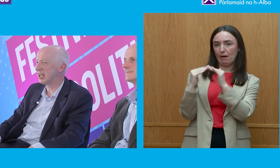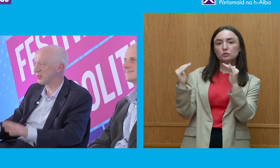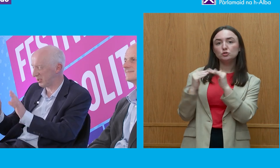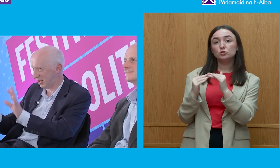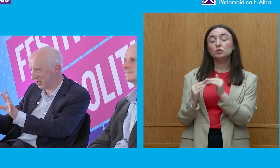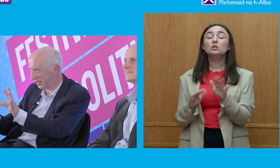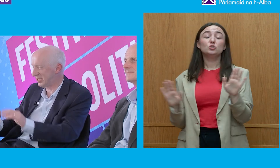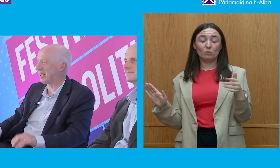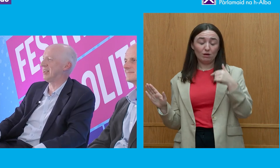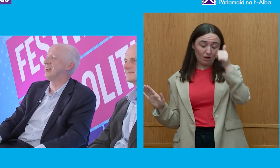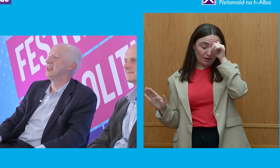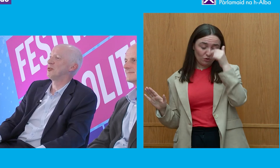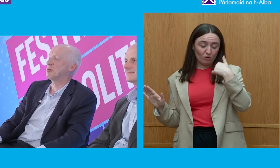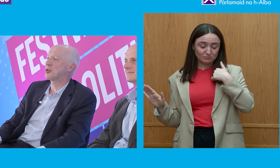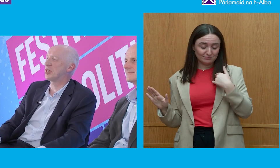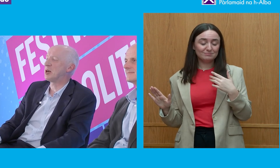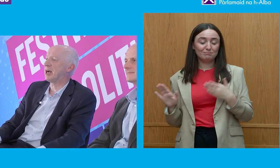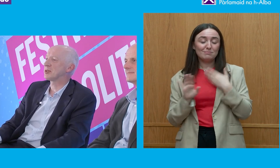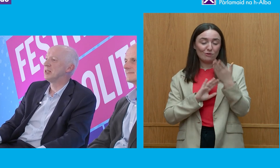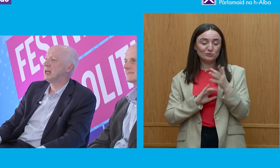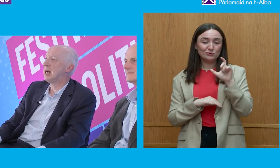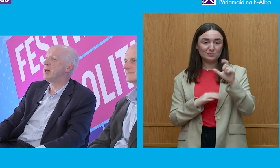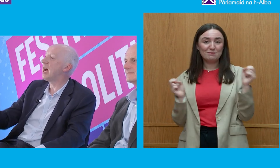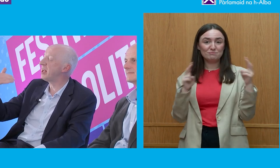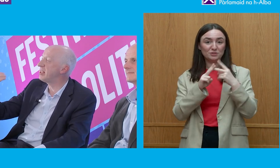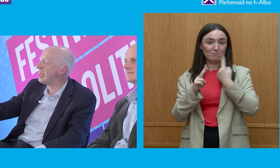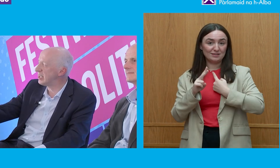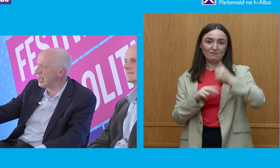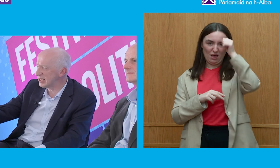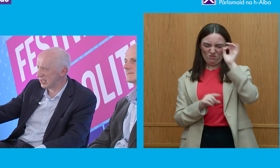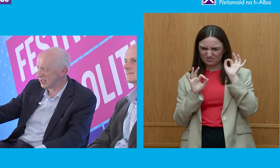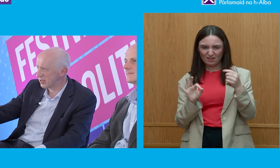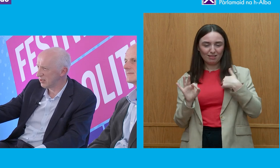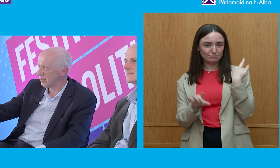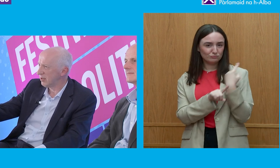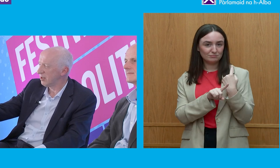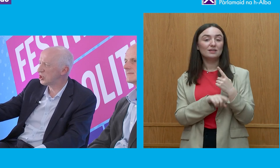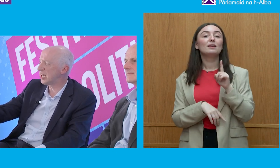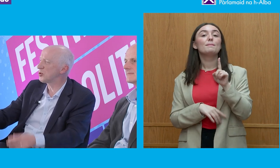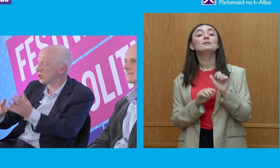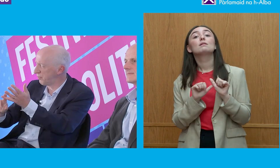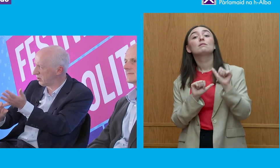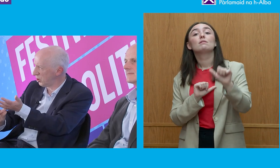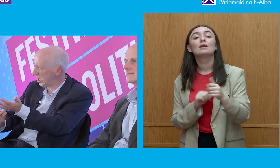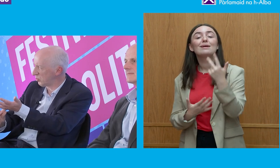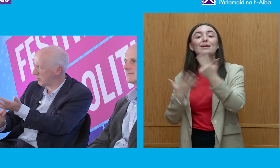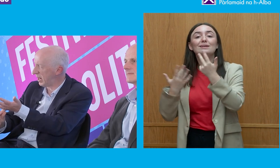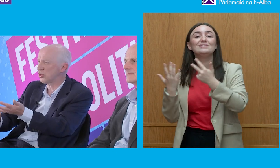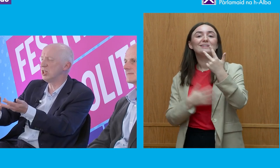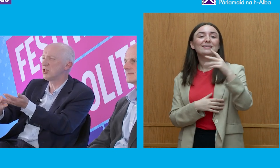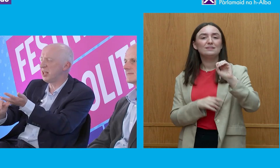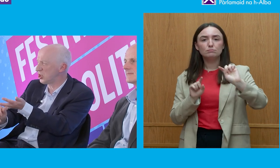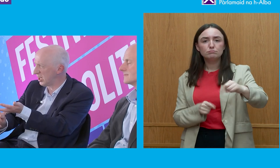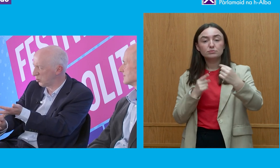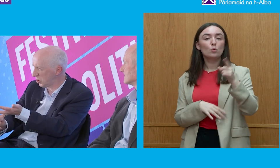Cambridge myself, so I know exactly what I'm talking about. And then in the 1880s, the challenge was... first of all, the challenge was in